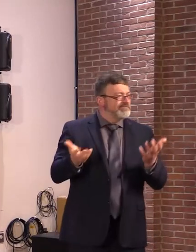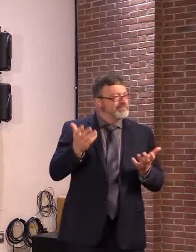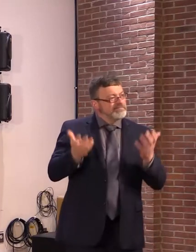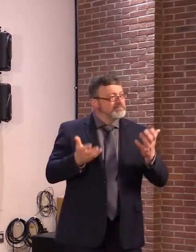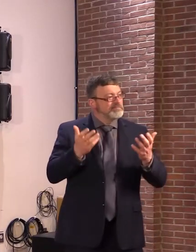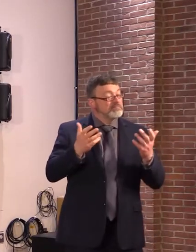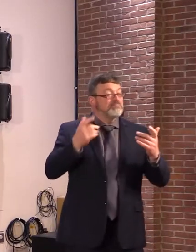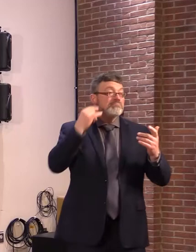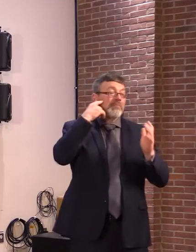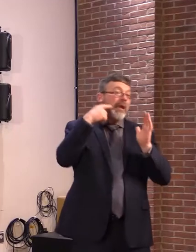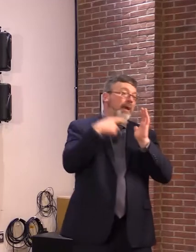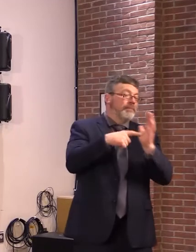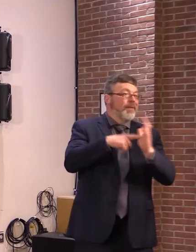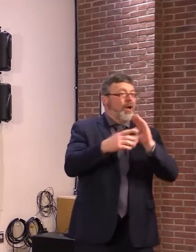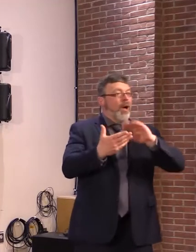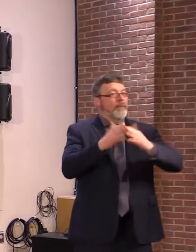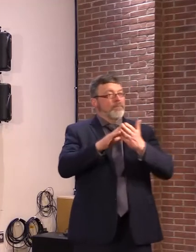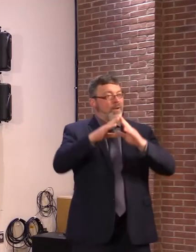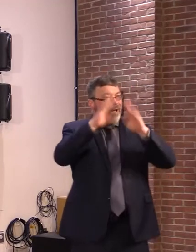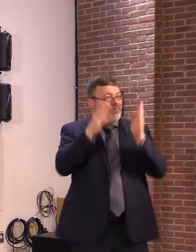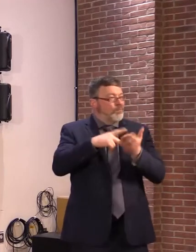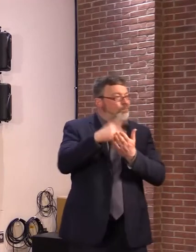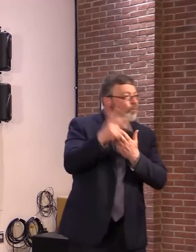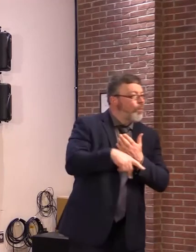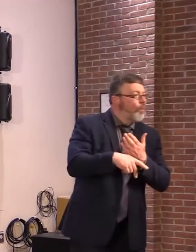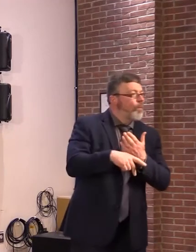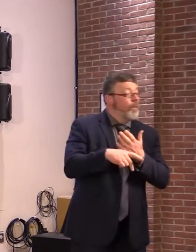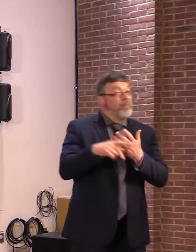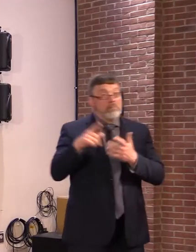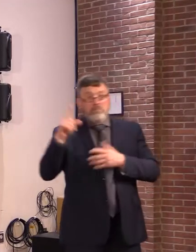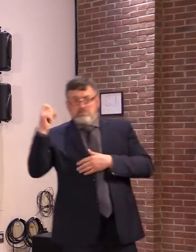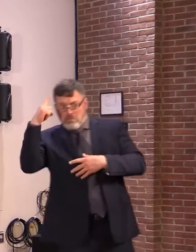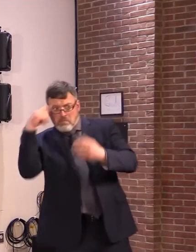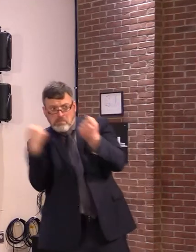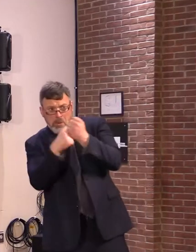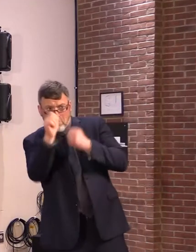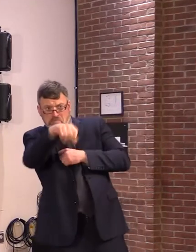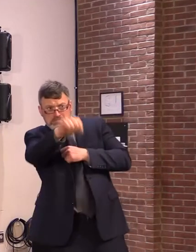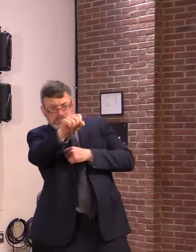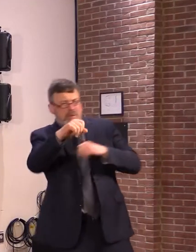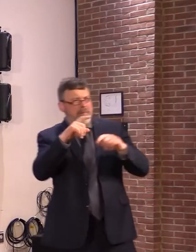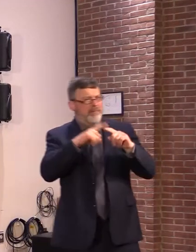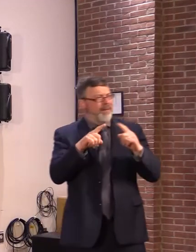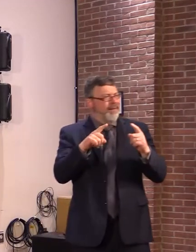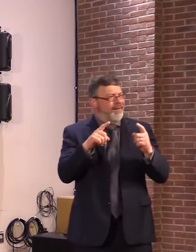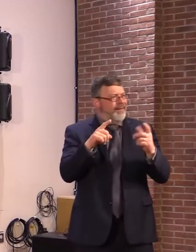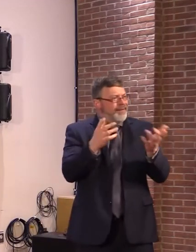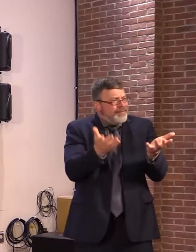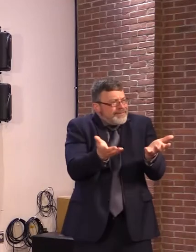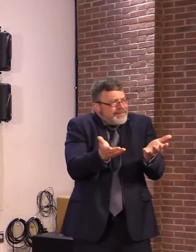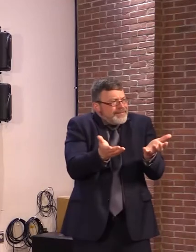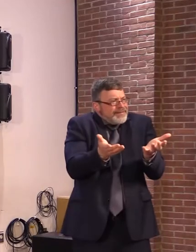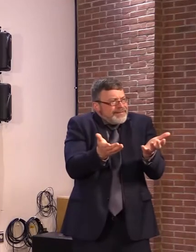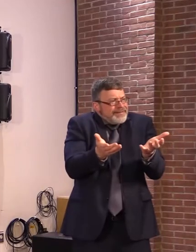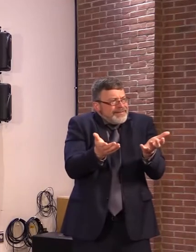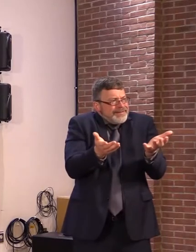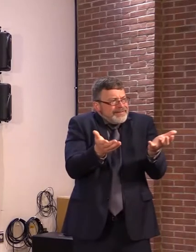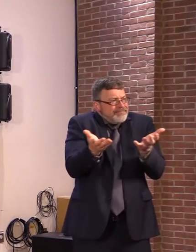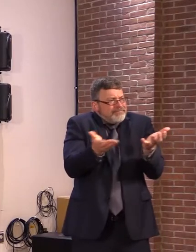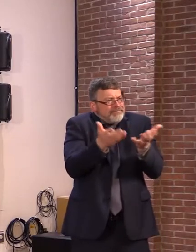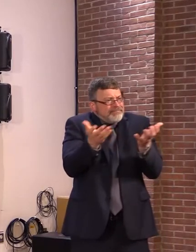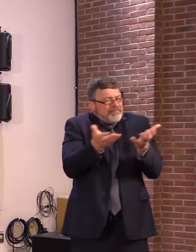the governors champion this. Many in the state has to champion these. They allow a developer to avoid Act 250, the